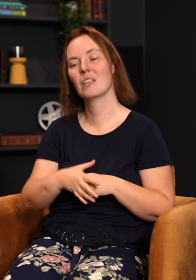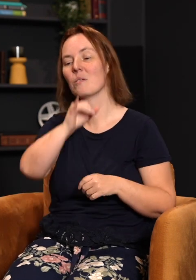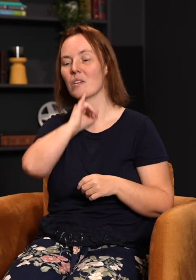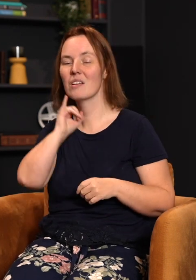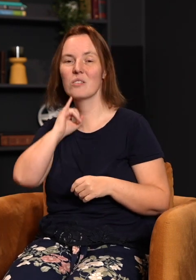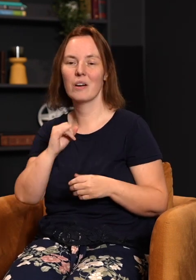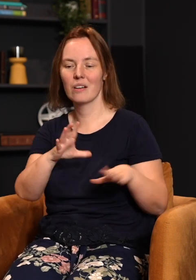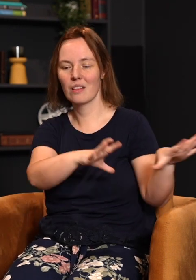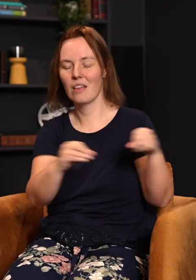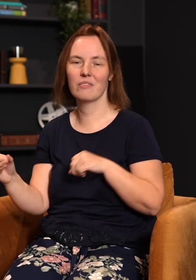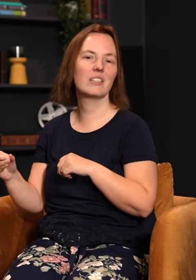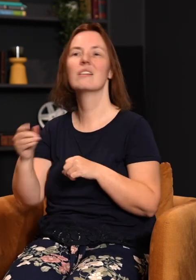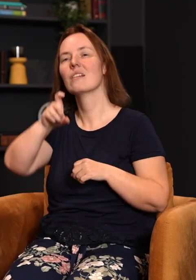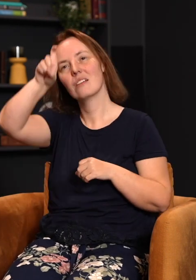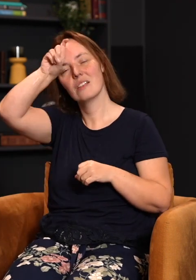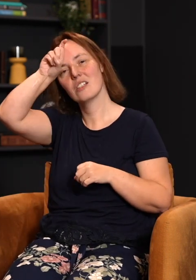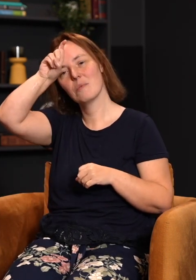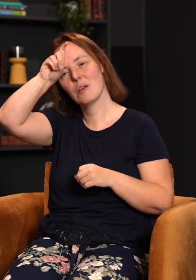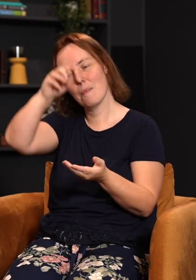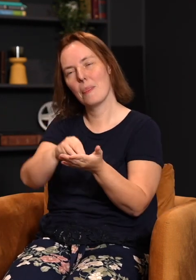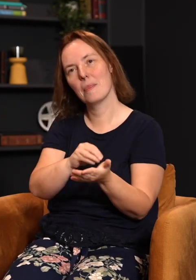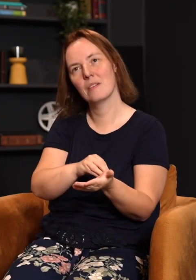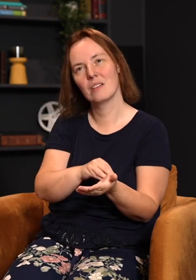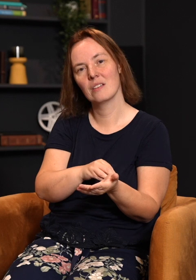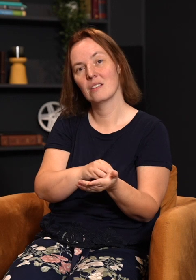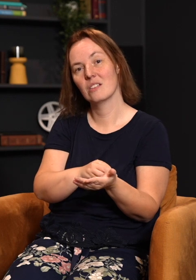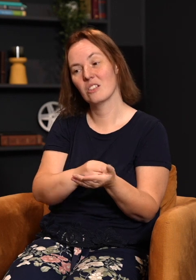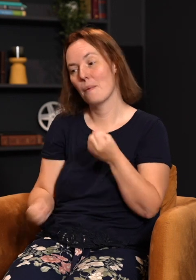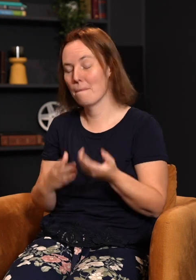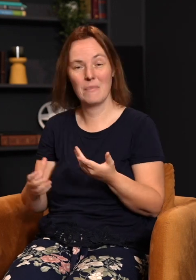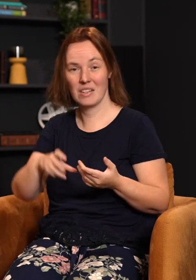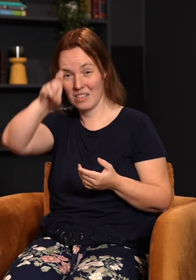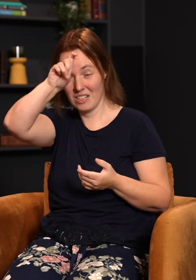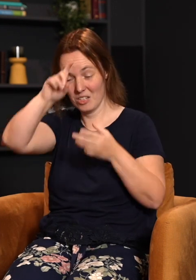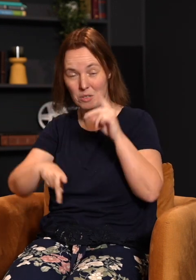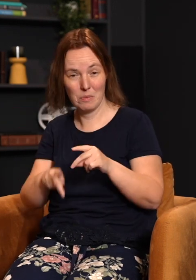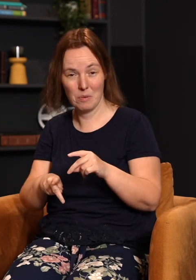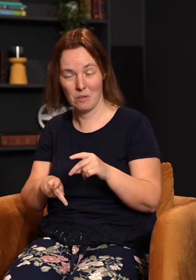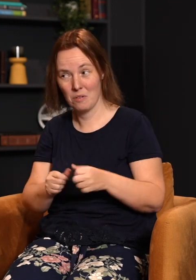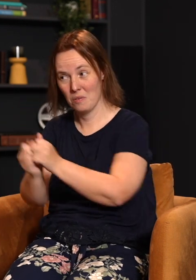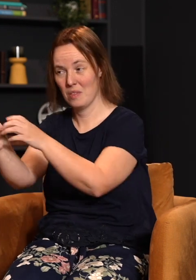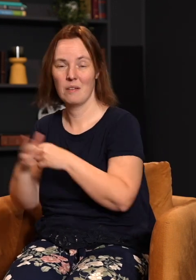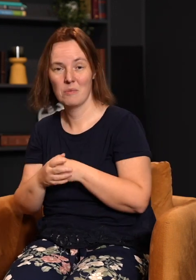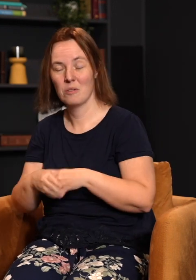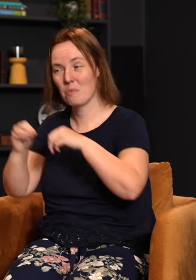And when Israel left Egypt by the millions, they also took a great population of Egyptians who put their trust in Jesus Christ.